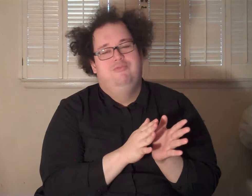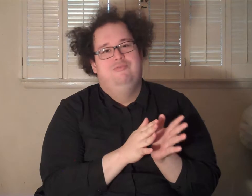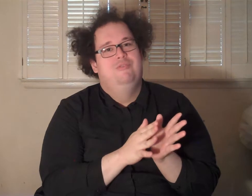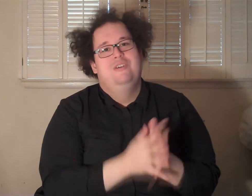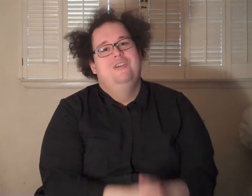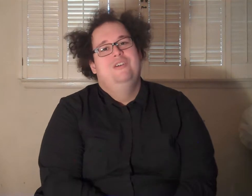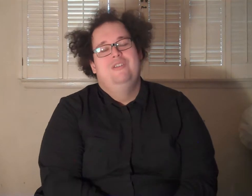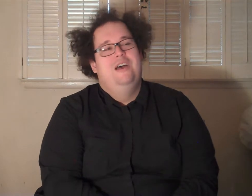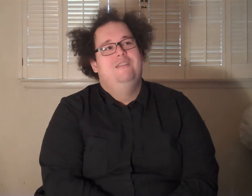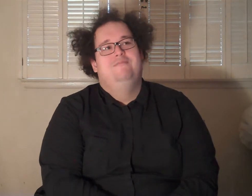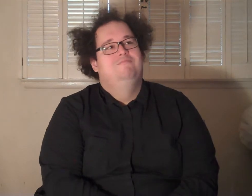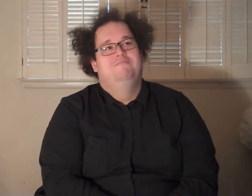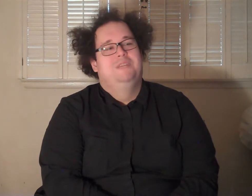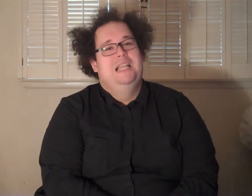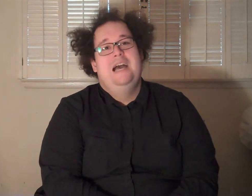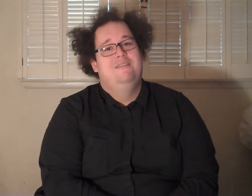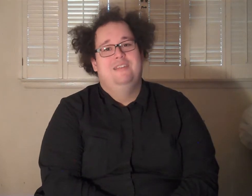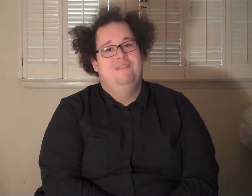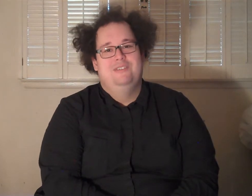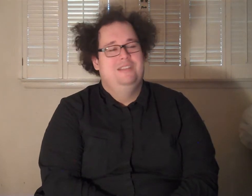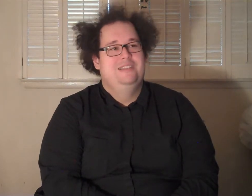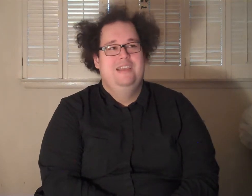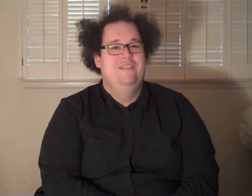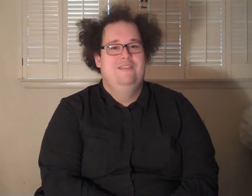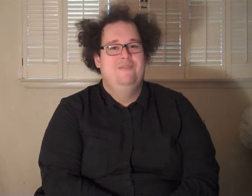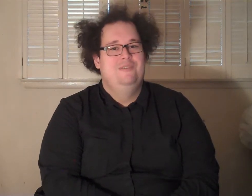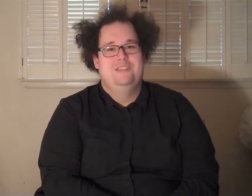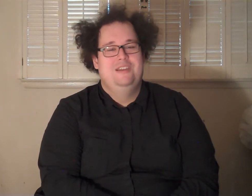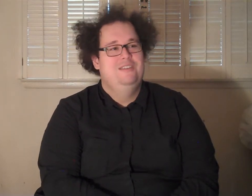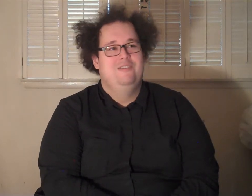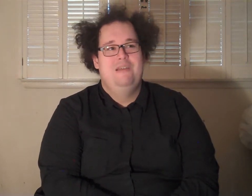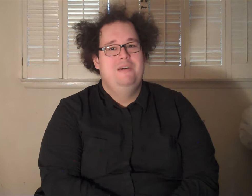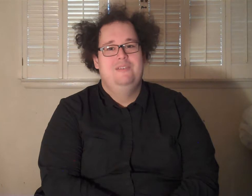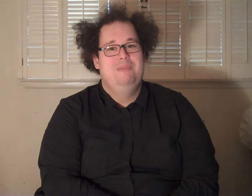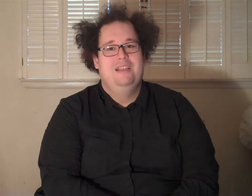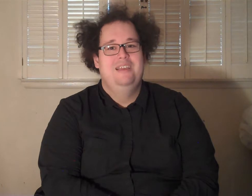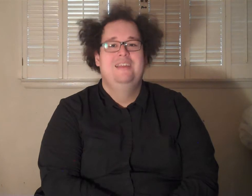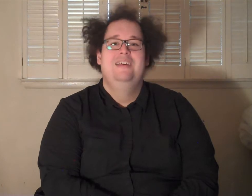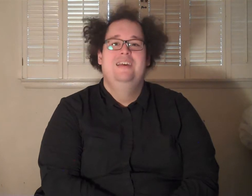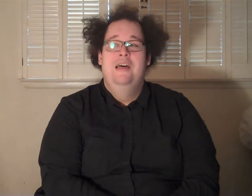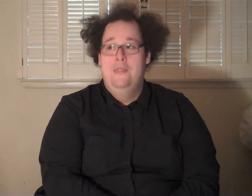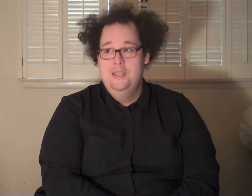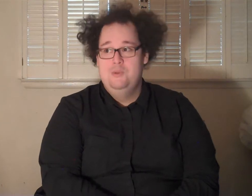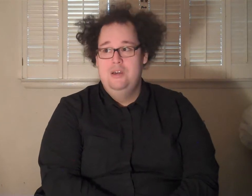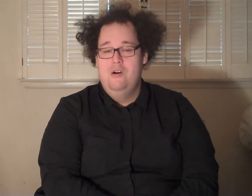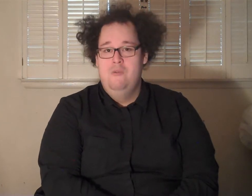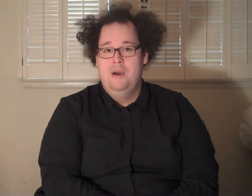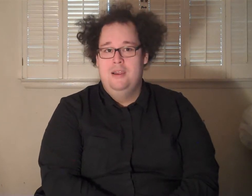phew, that clown, that was, like, scary, oh, scared the crap out of us back then. This one, oh my